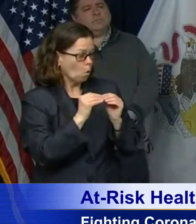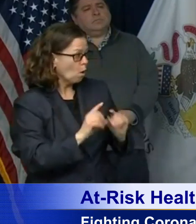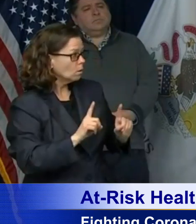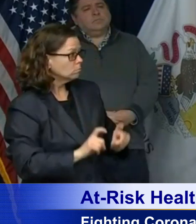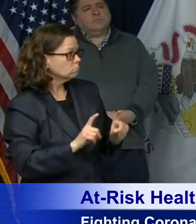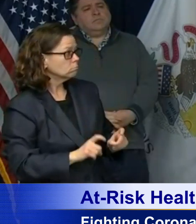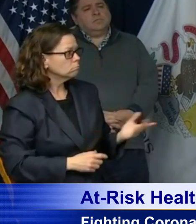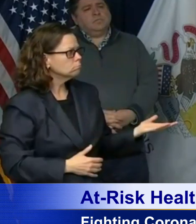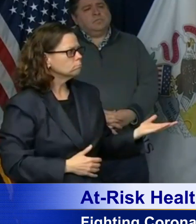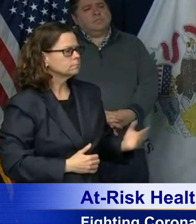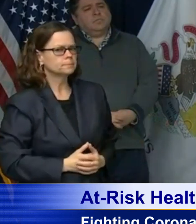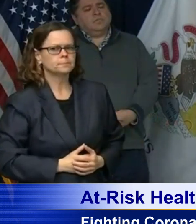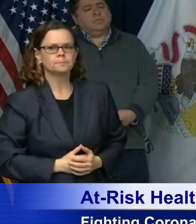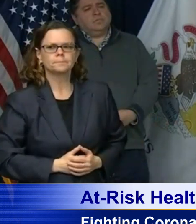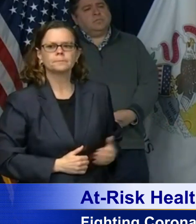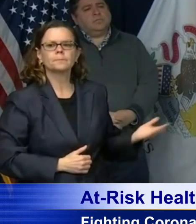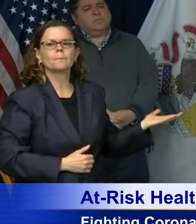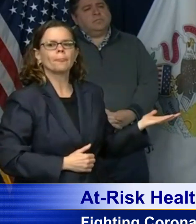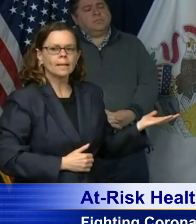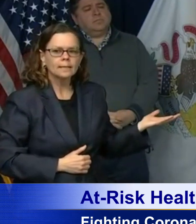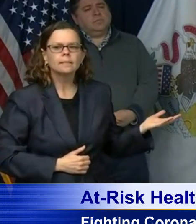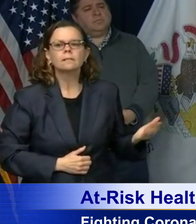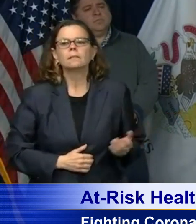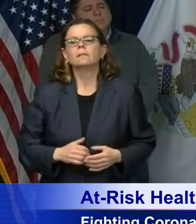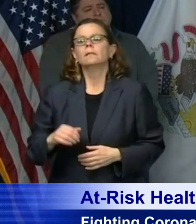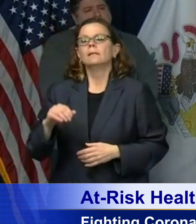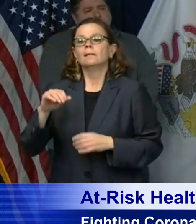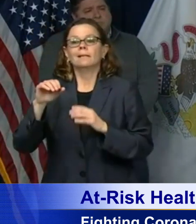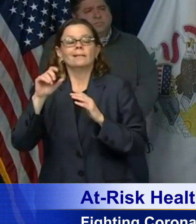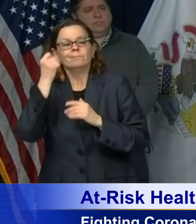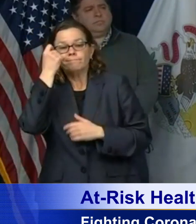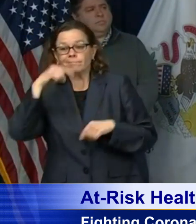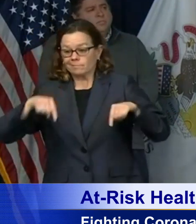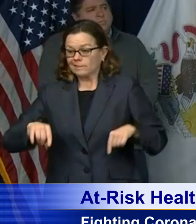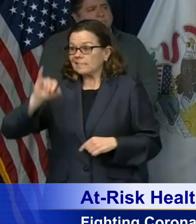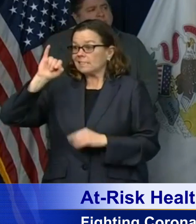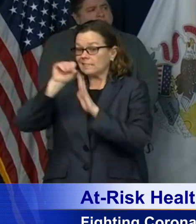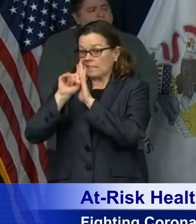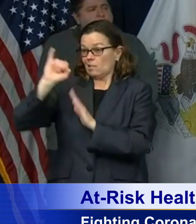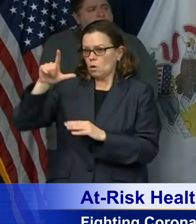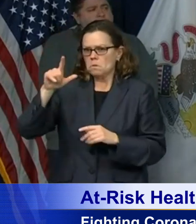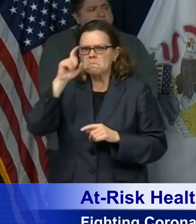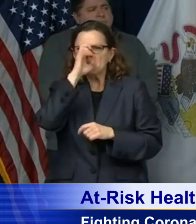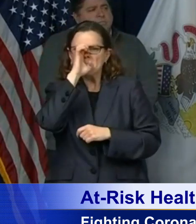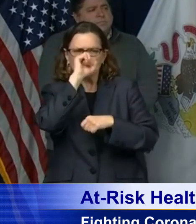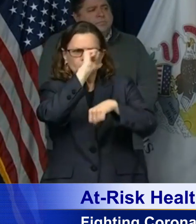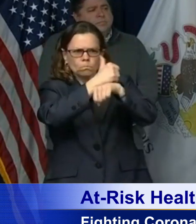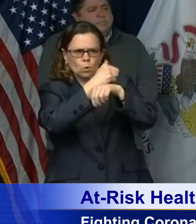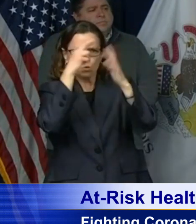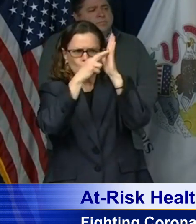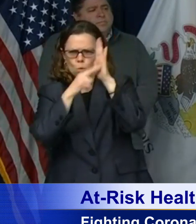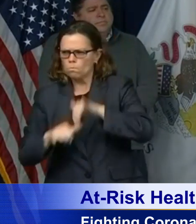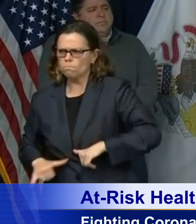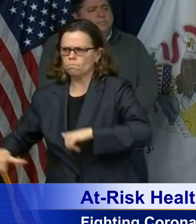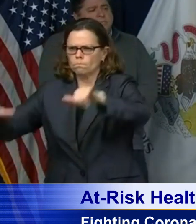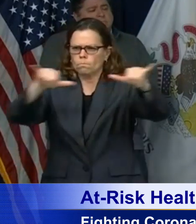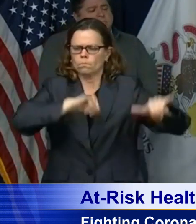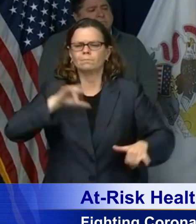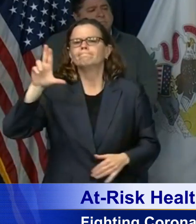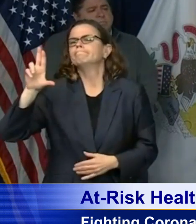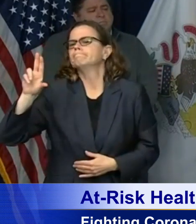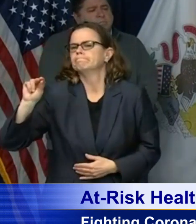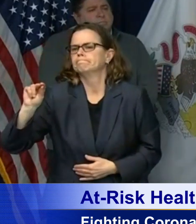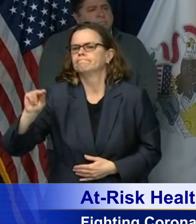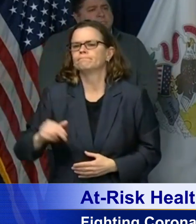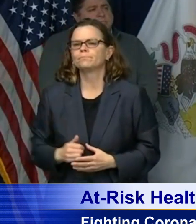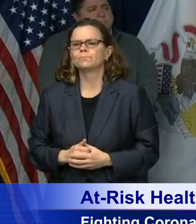hospital has their own staff testing policy that they're following. Again, I know what's reported through our system. The data that